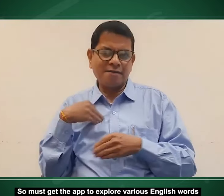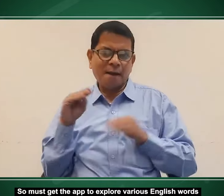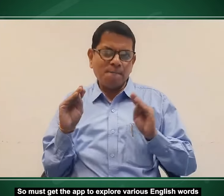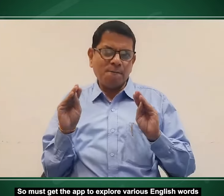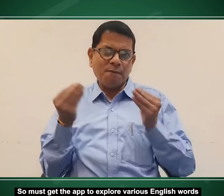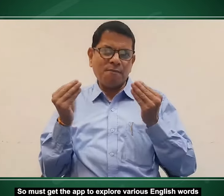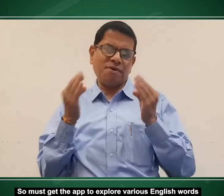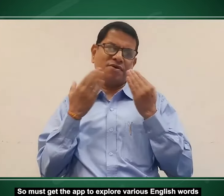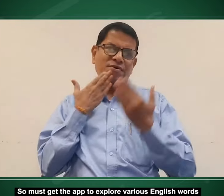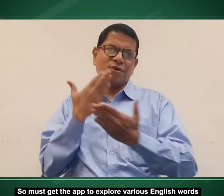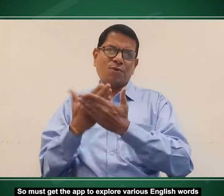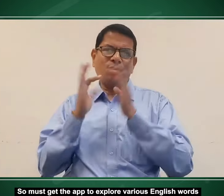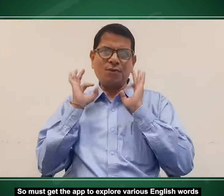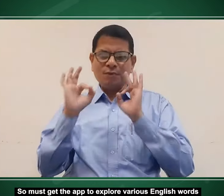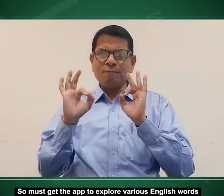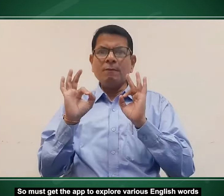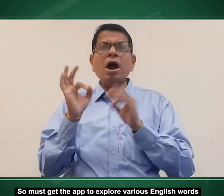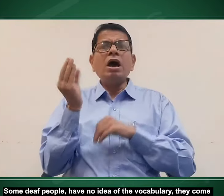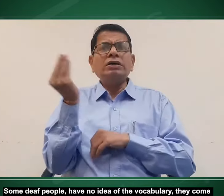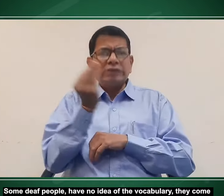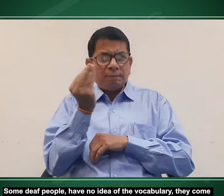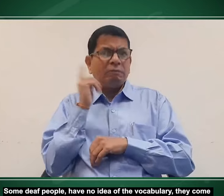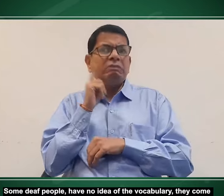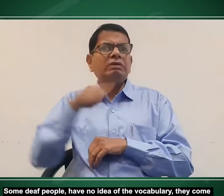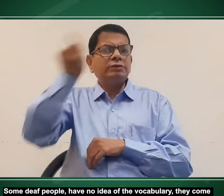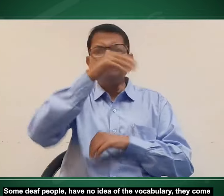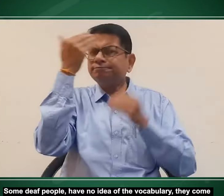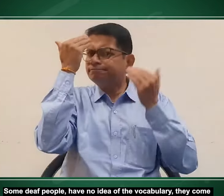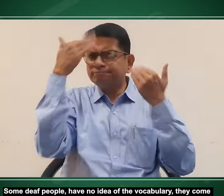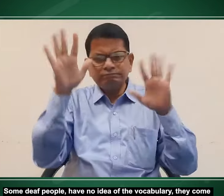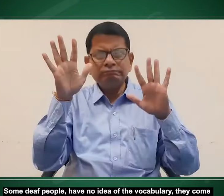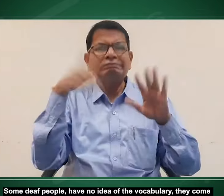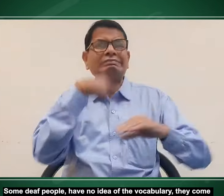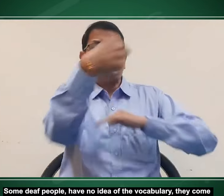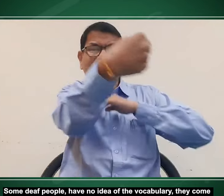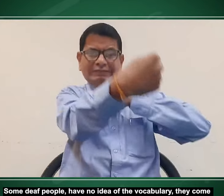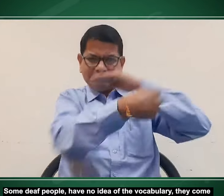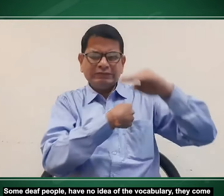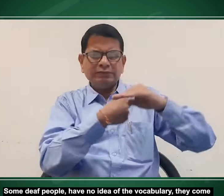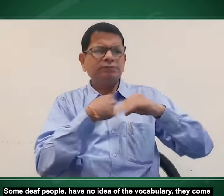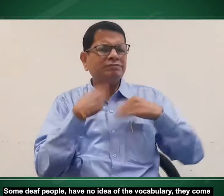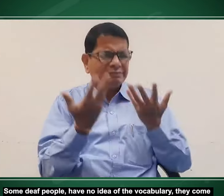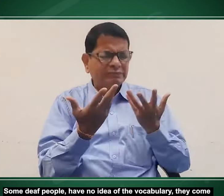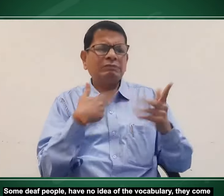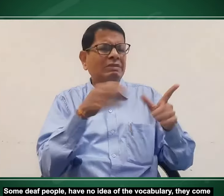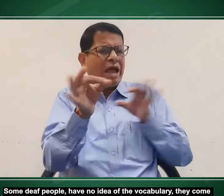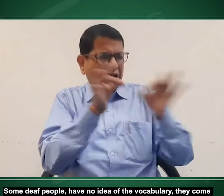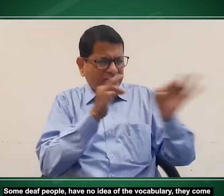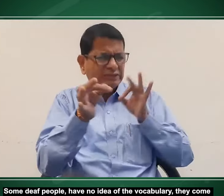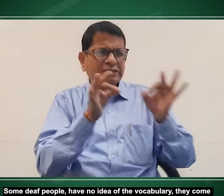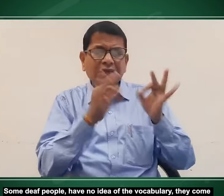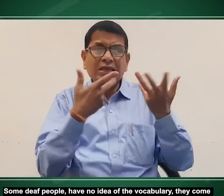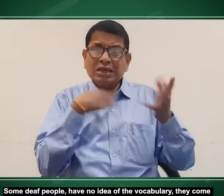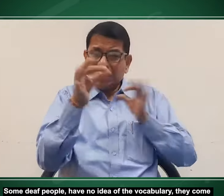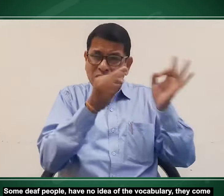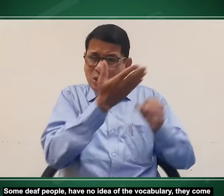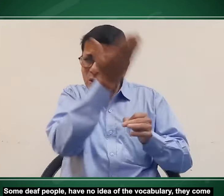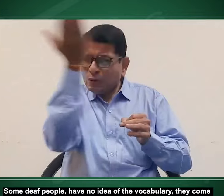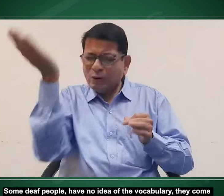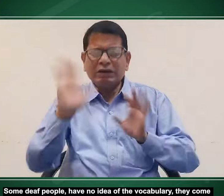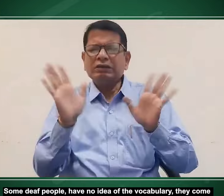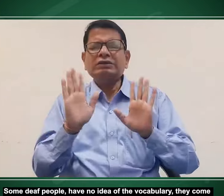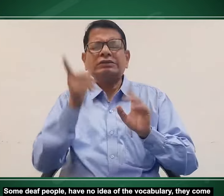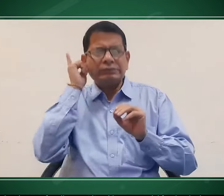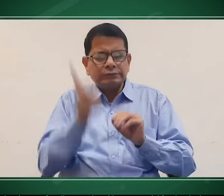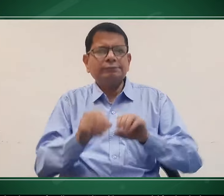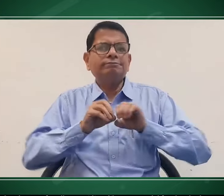words and their meaning which is we put together isl thanks to that some deaf people have no idea of vocabulary they come to me